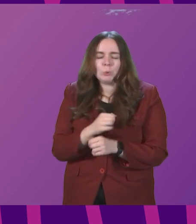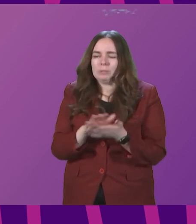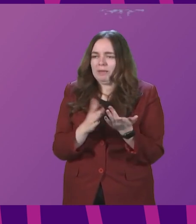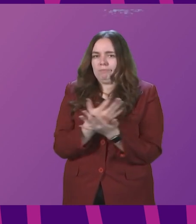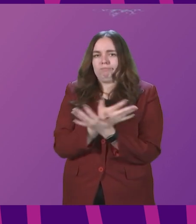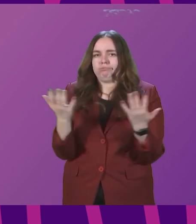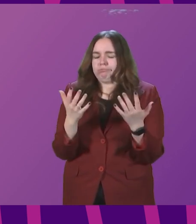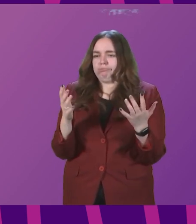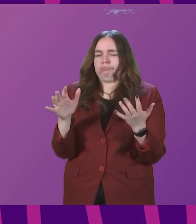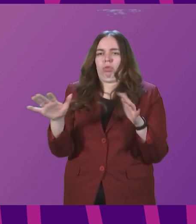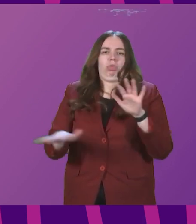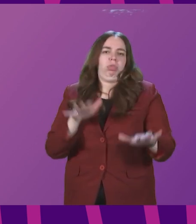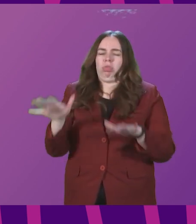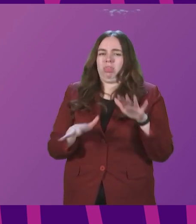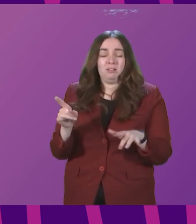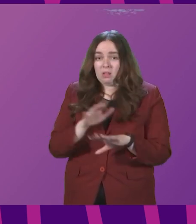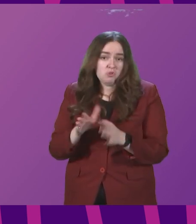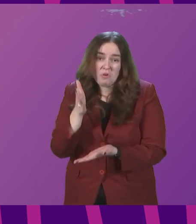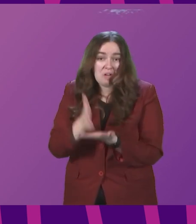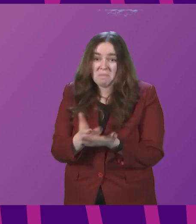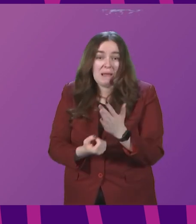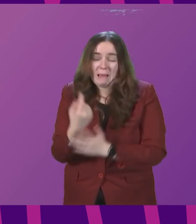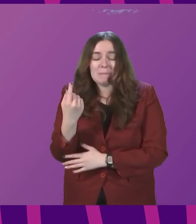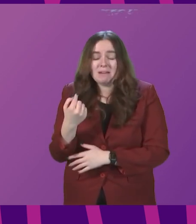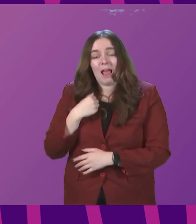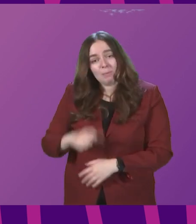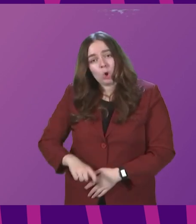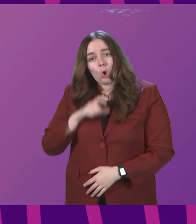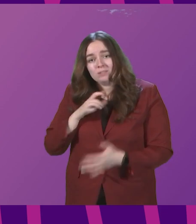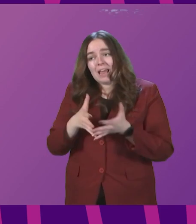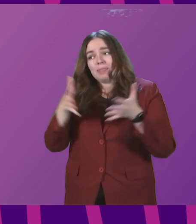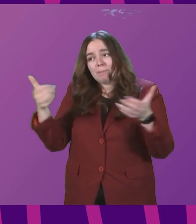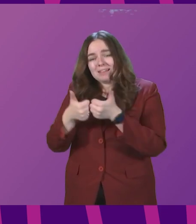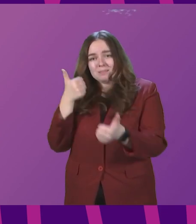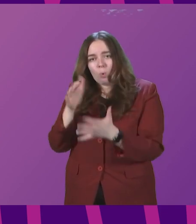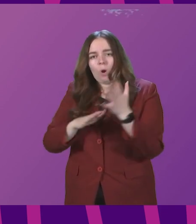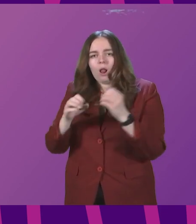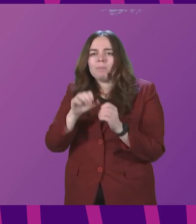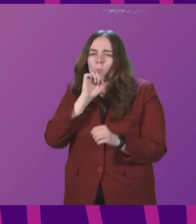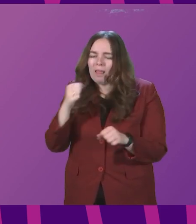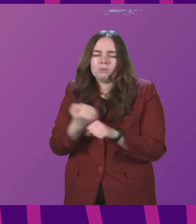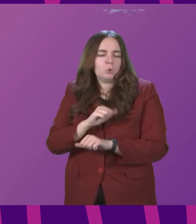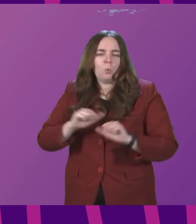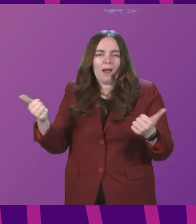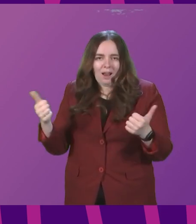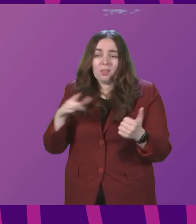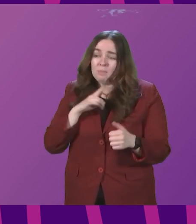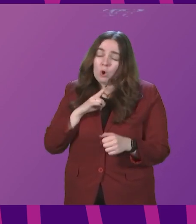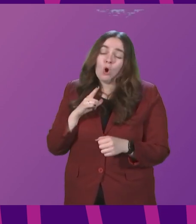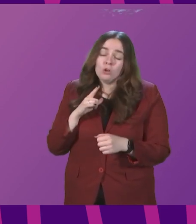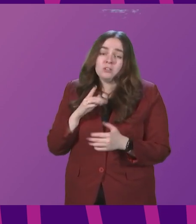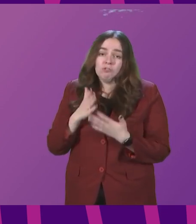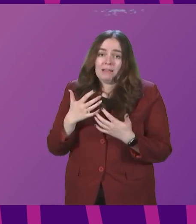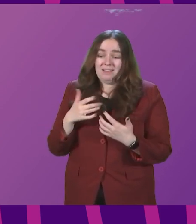all sorts of chaos. That was not the case and I have confidence in the bigger sports clubs that they will do this effectively because it is in the interest